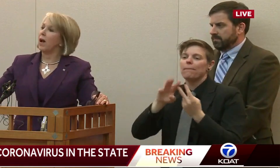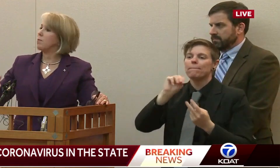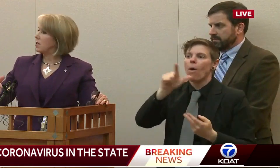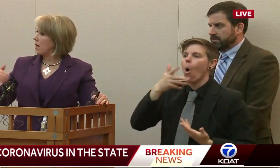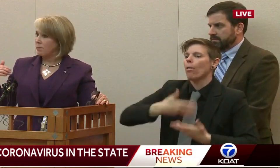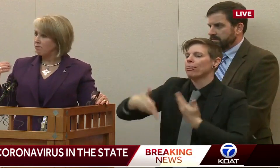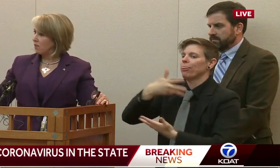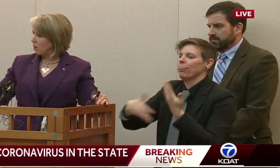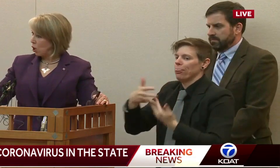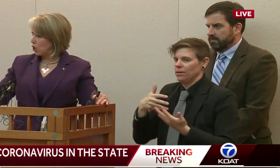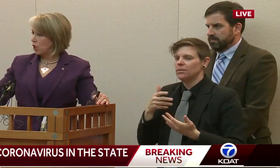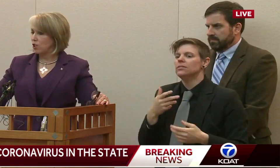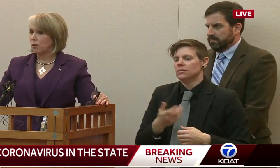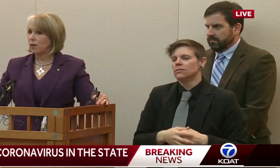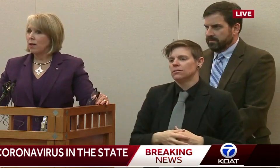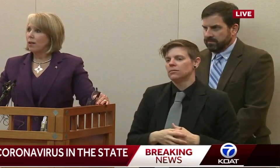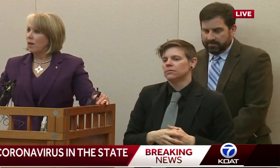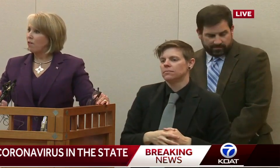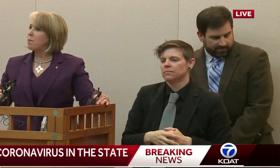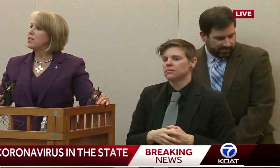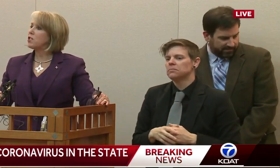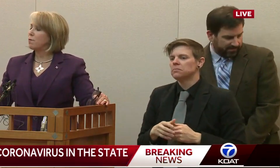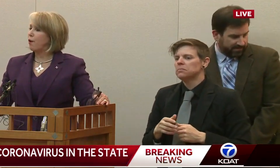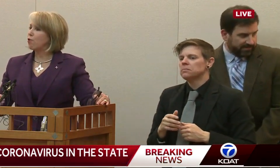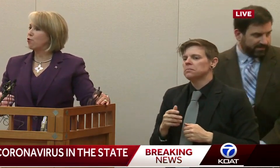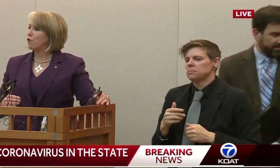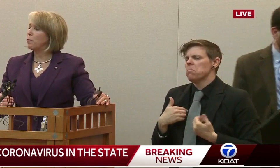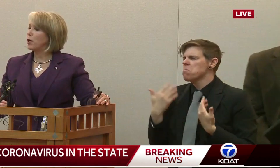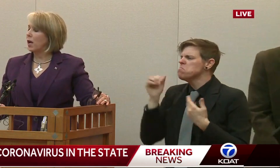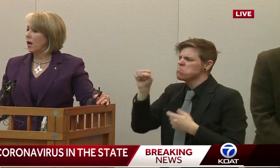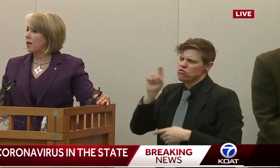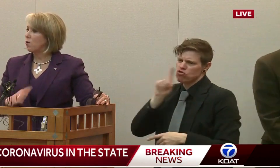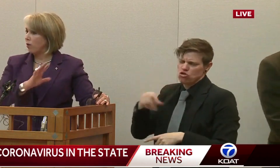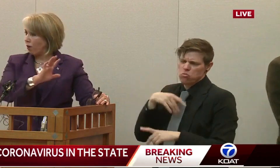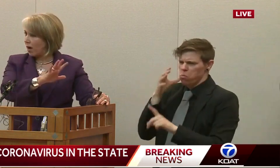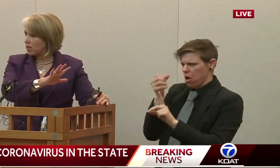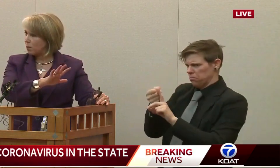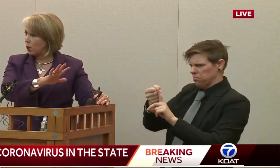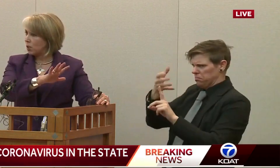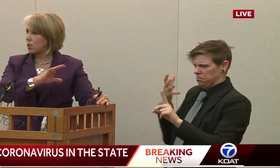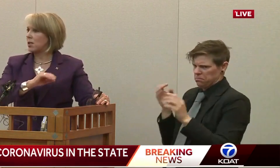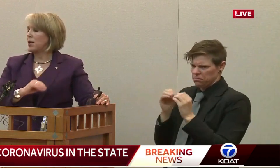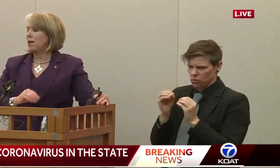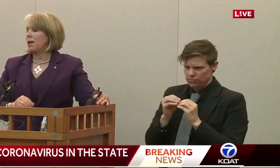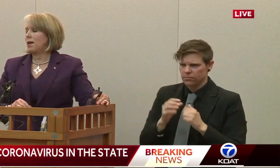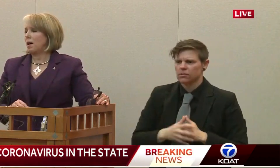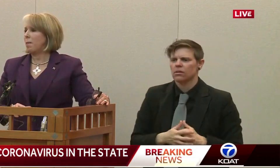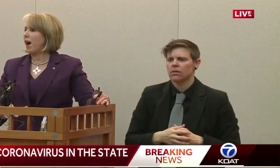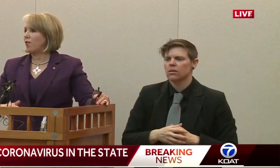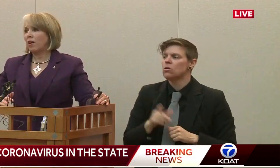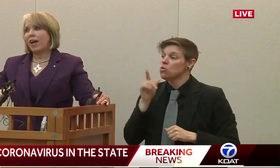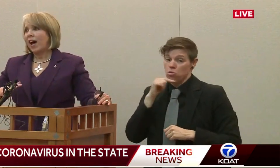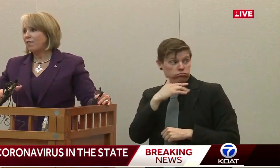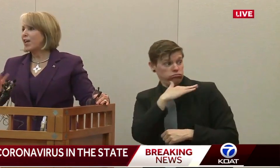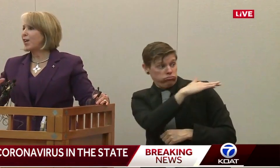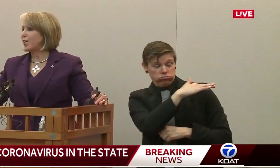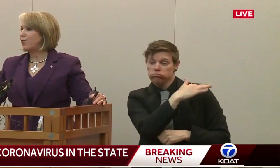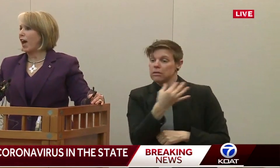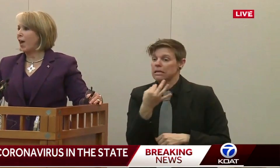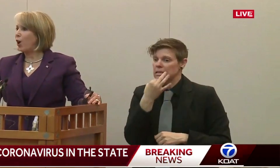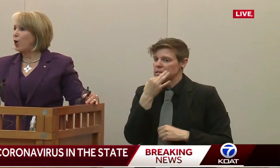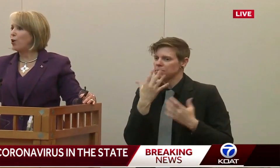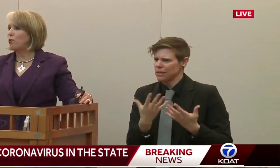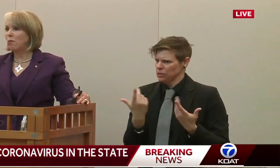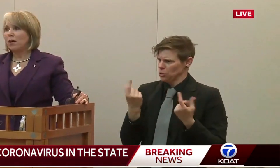your question, but I'm just going to launch into it. There have been some folks who have communicated with our experts about having